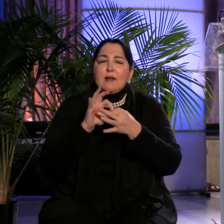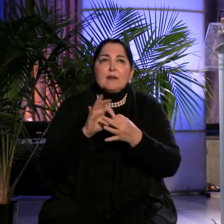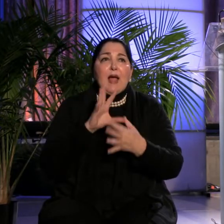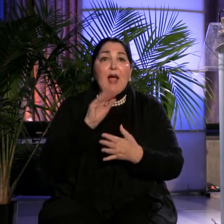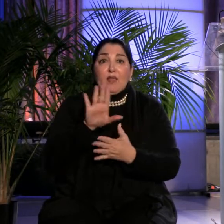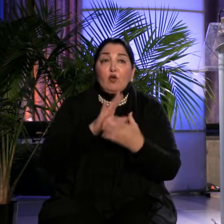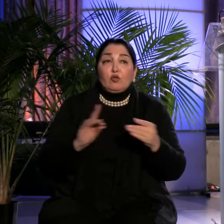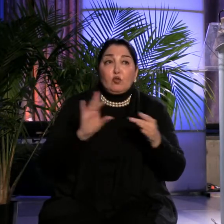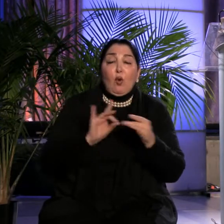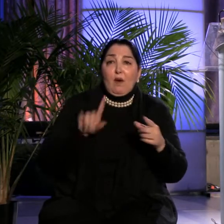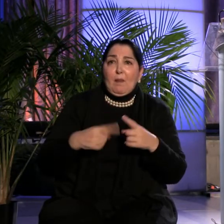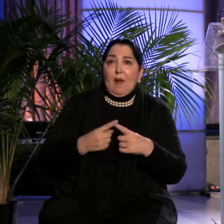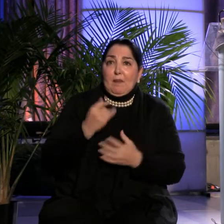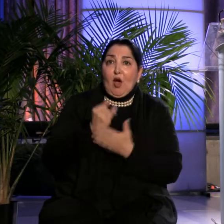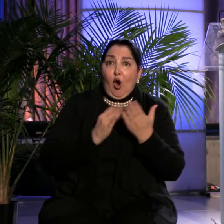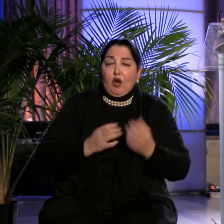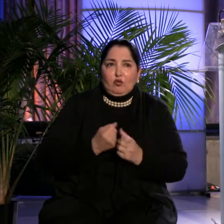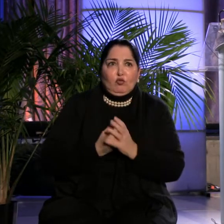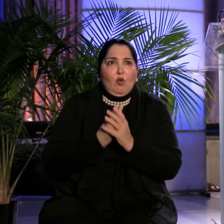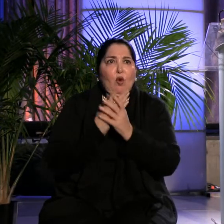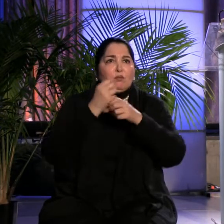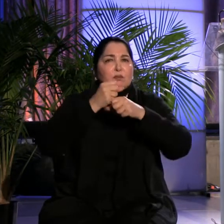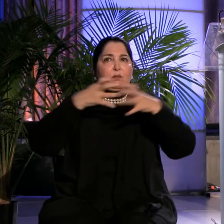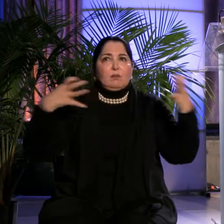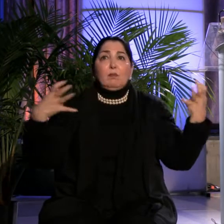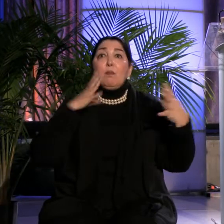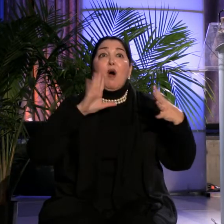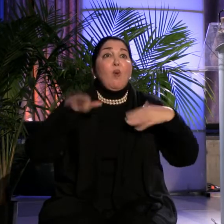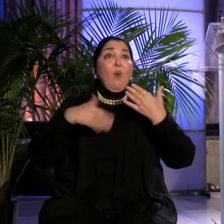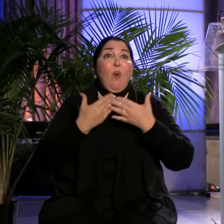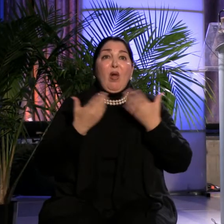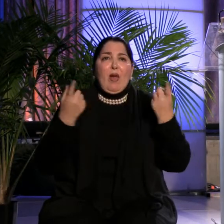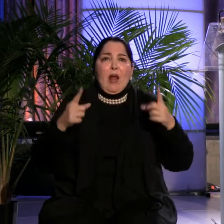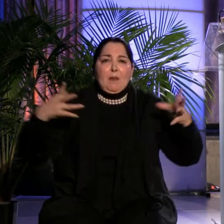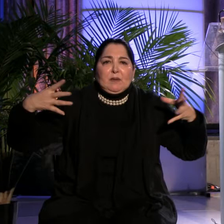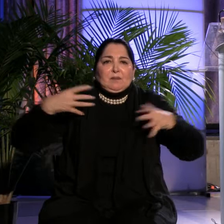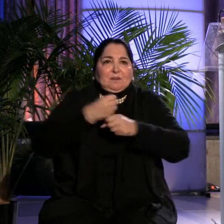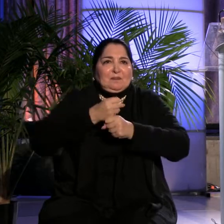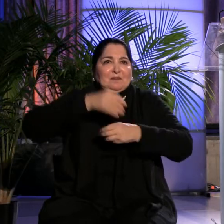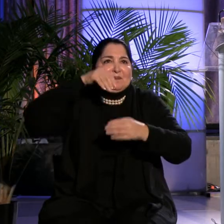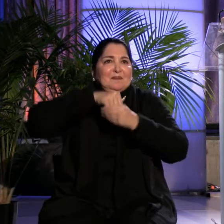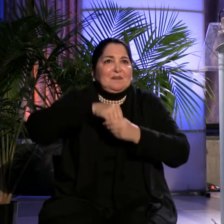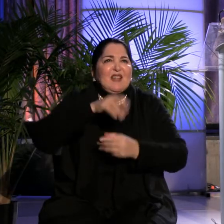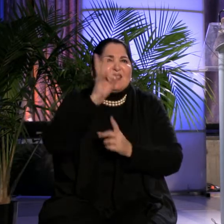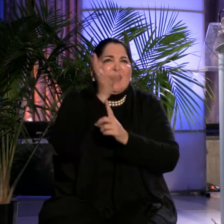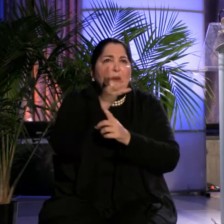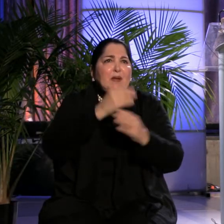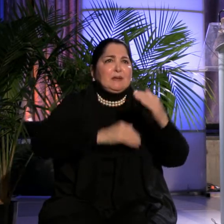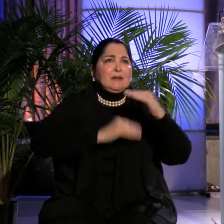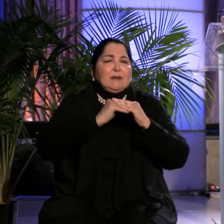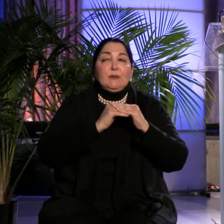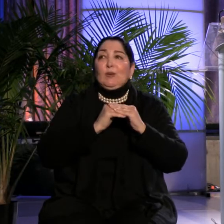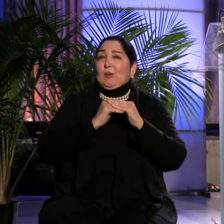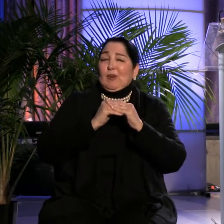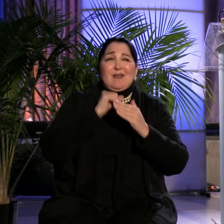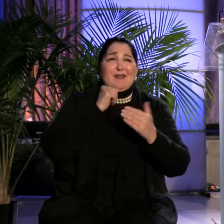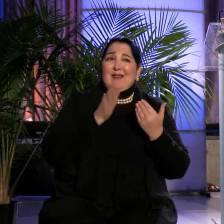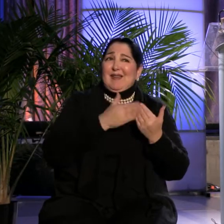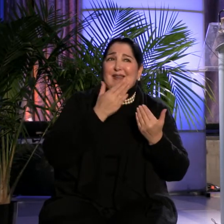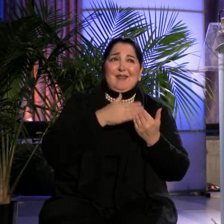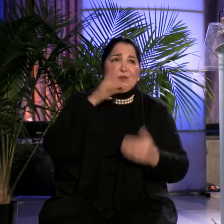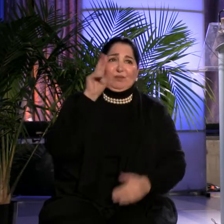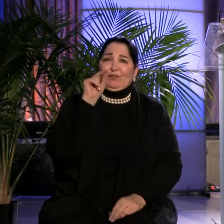story does indeed need to be told within seven minutes. As you might suspect, this is not an easy task. But